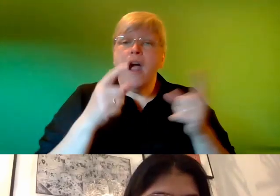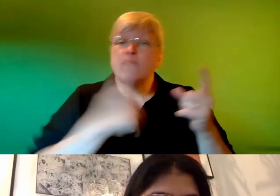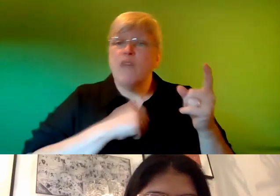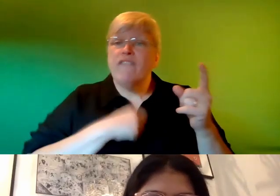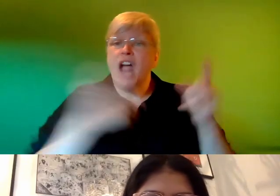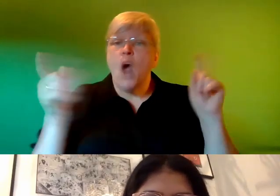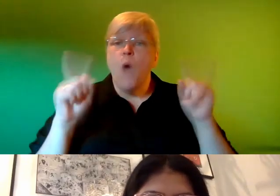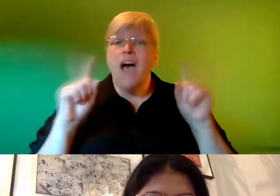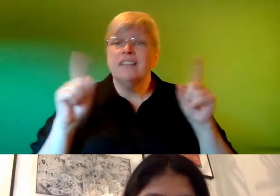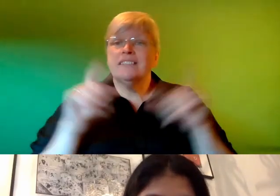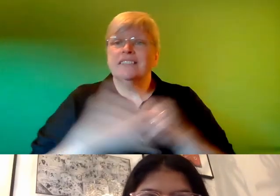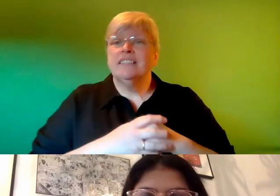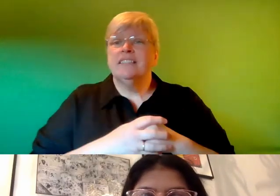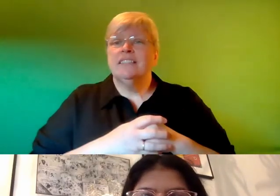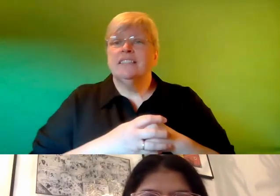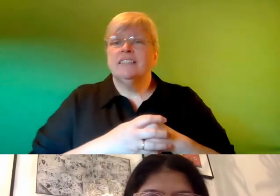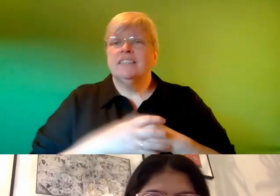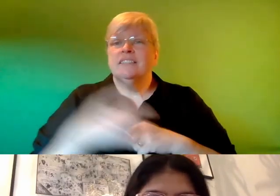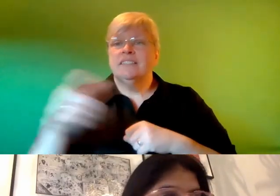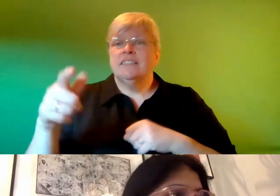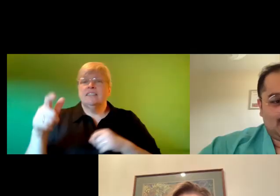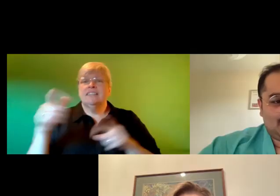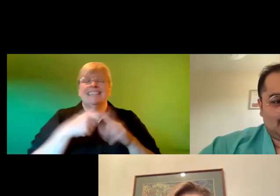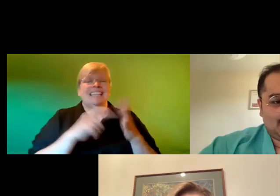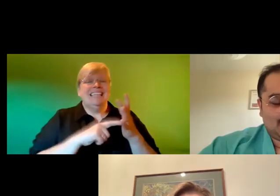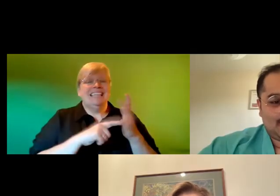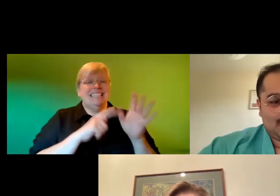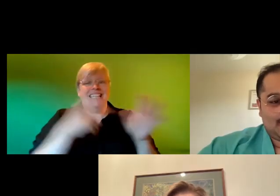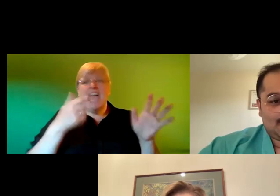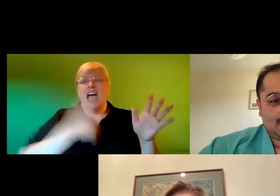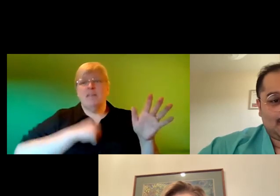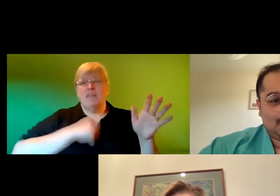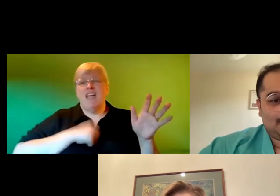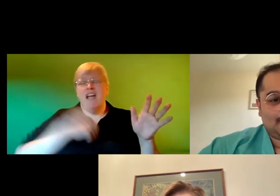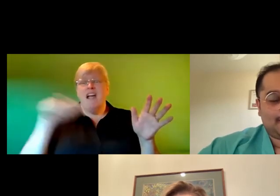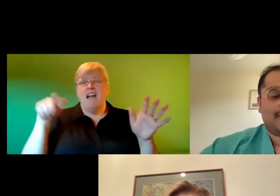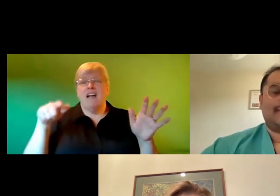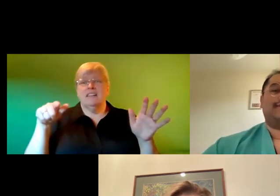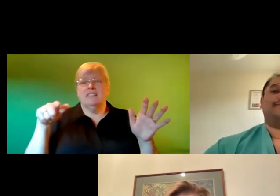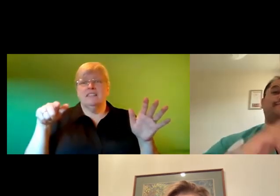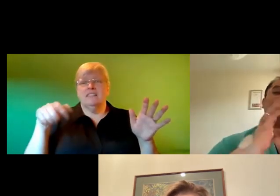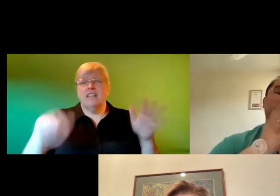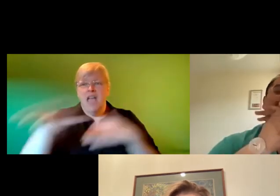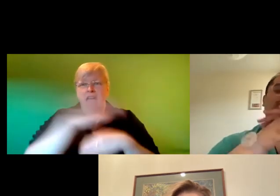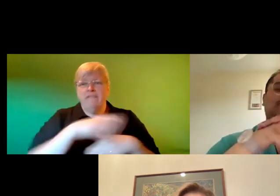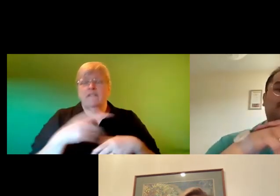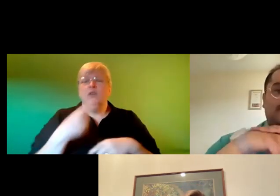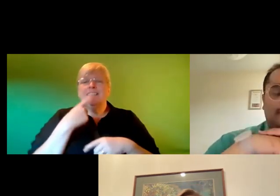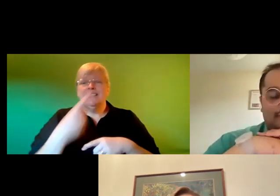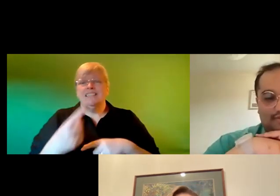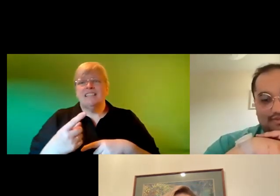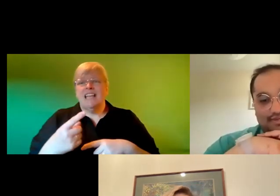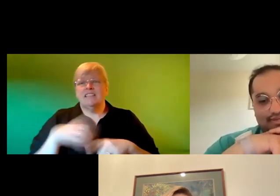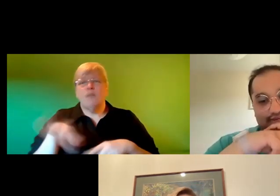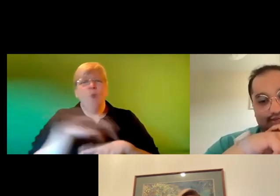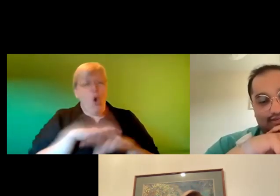write with i think i prefer taking like as everyone said with all the stuff